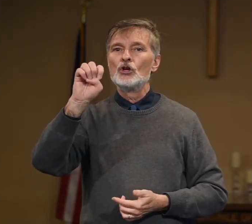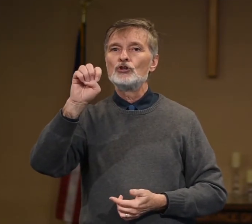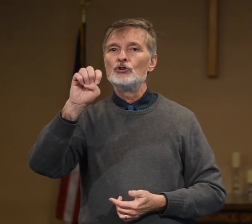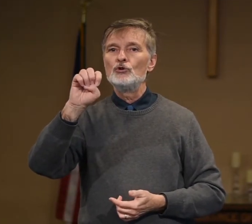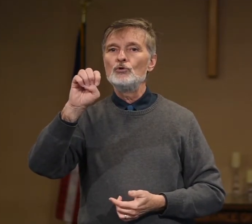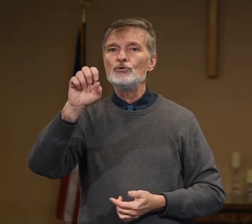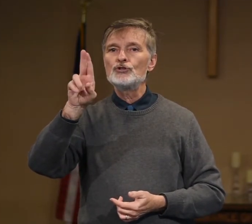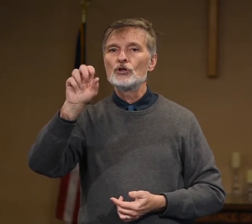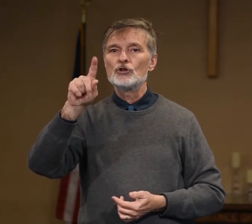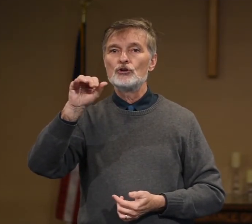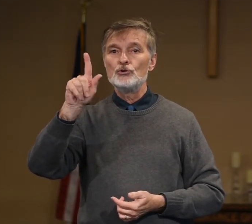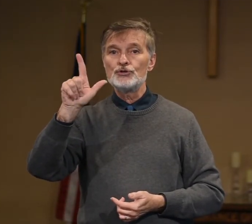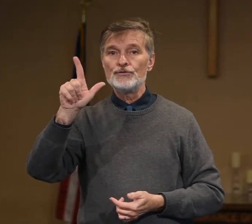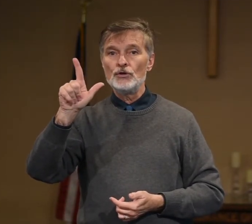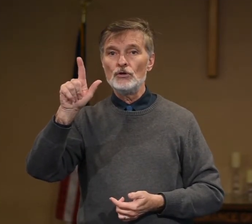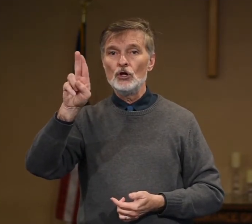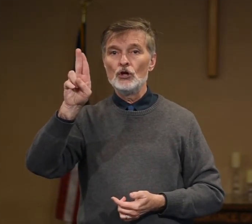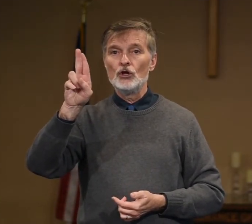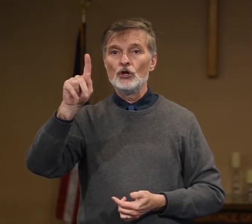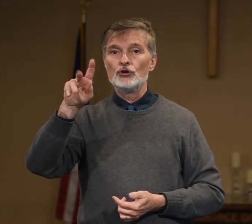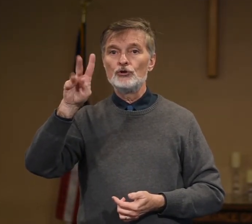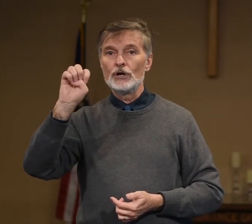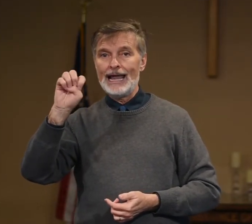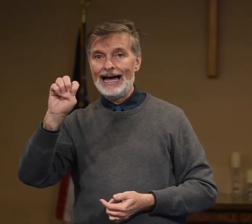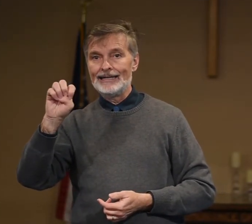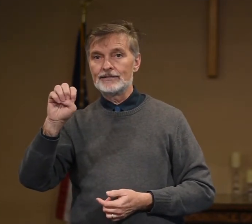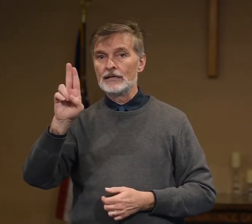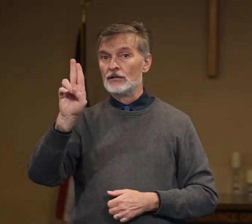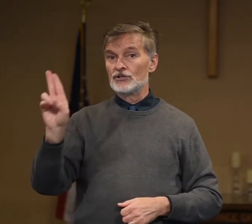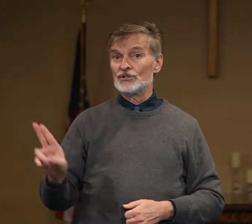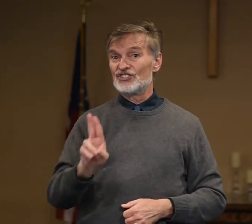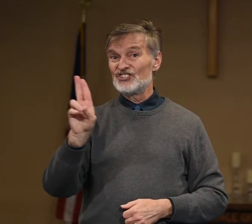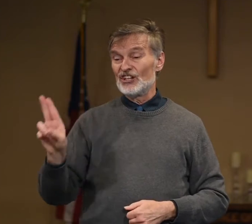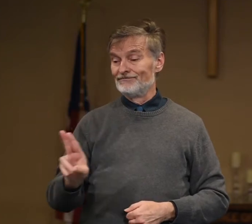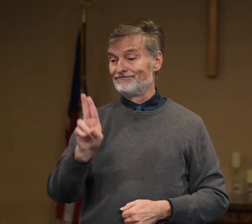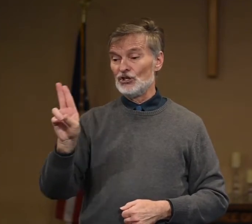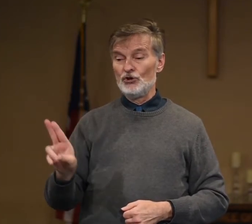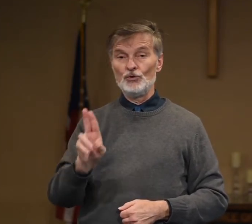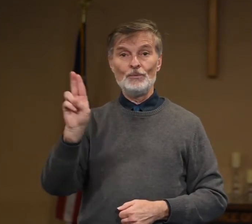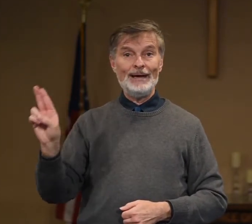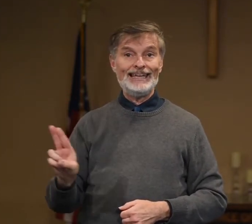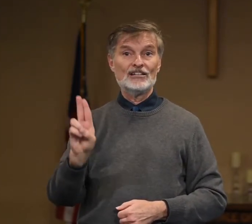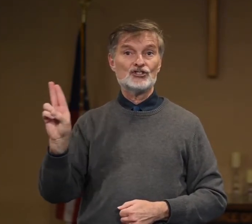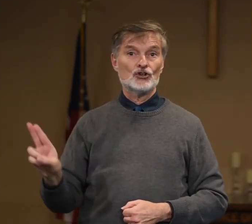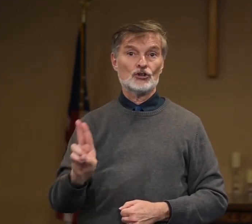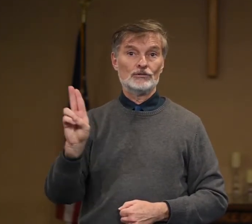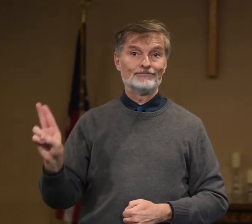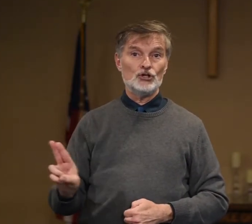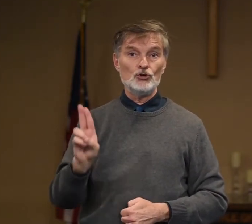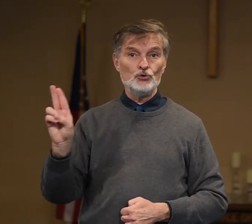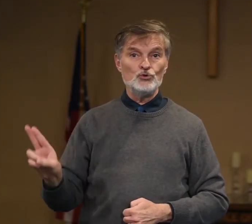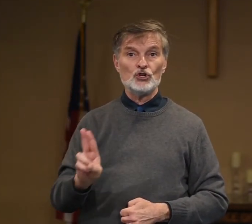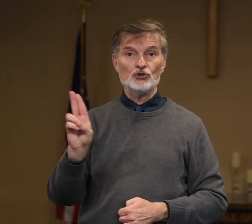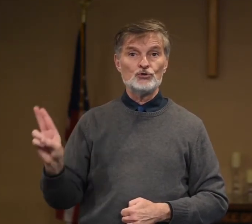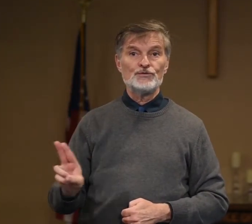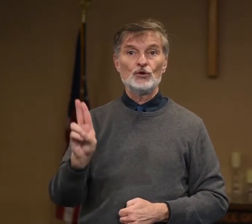Use. Use. Useful. Utilize. So it's just a U making a circle. Use. Useful.